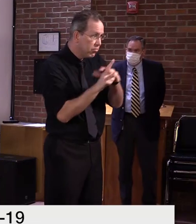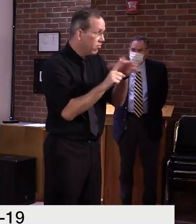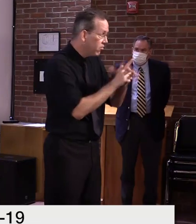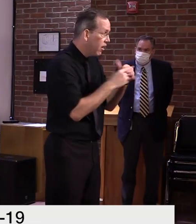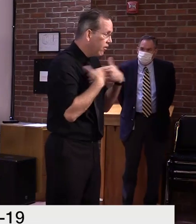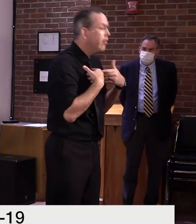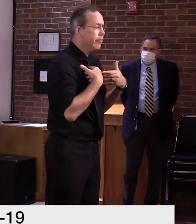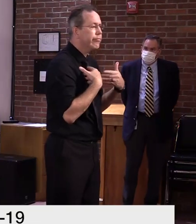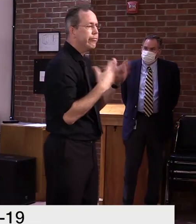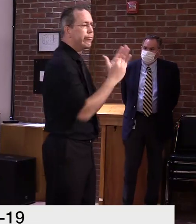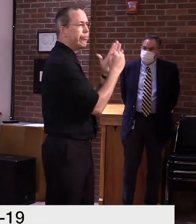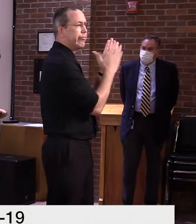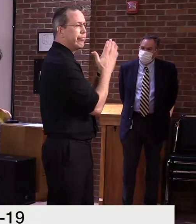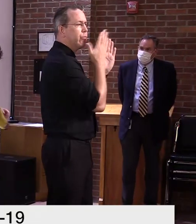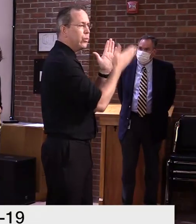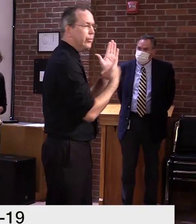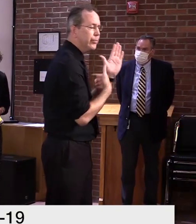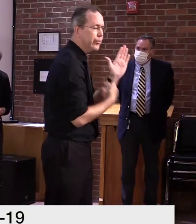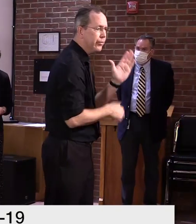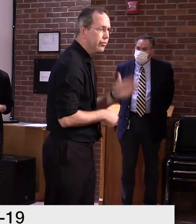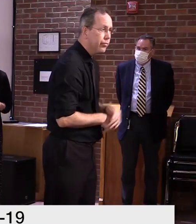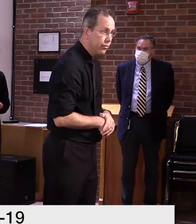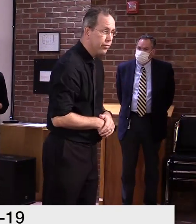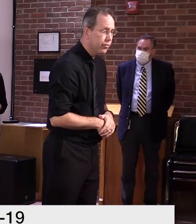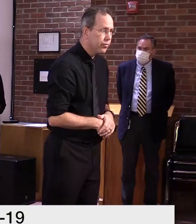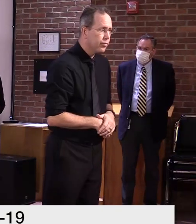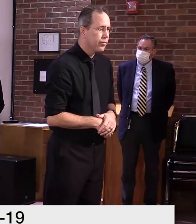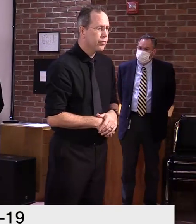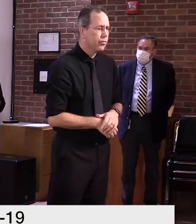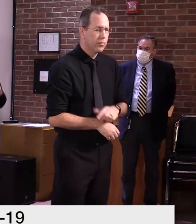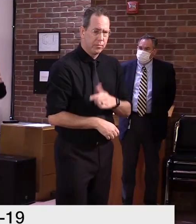It was, recorded the...